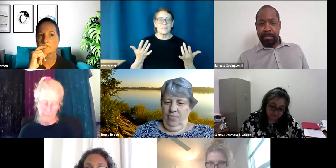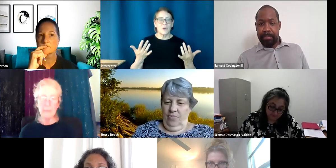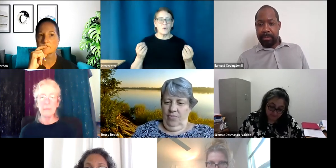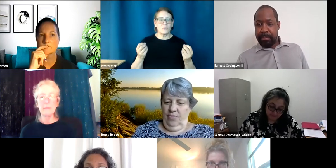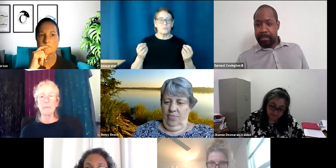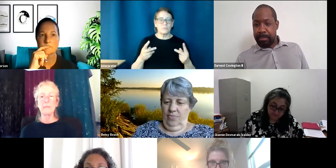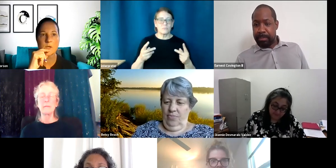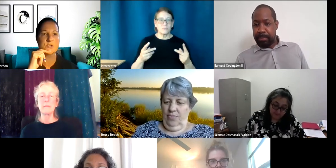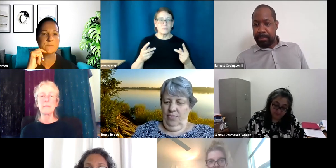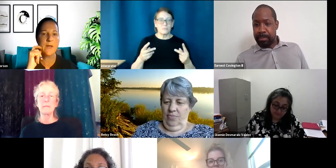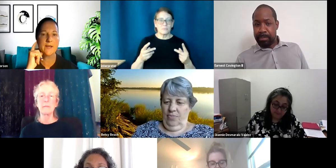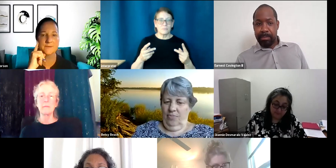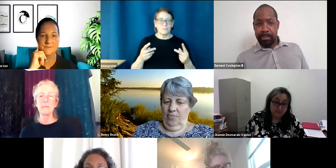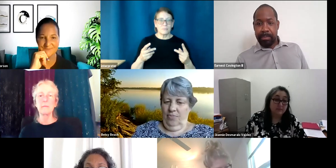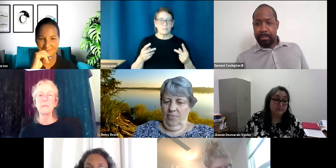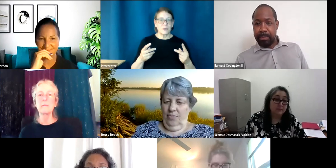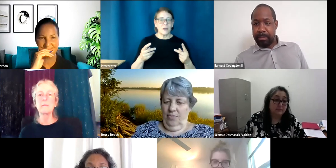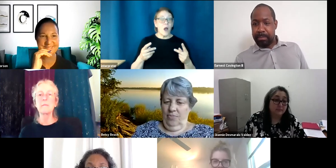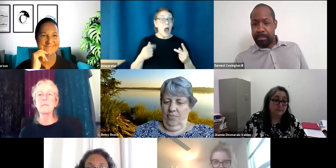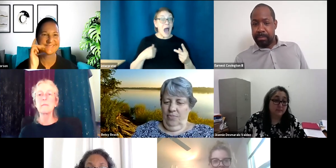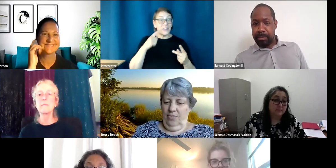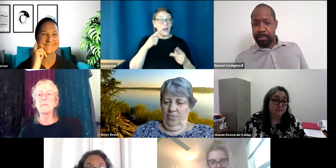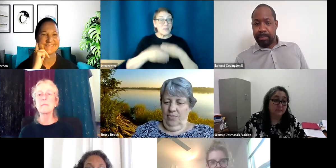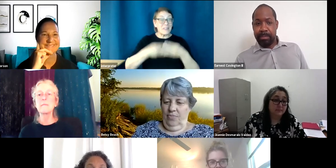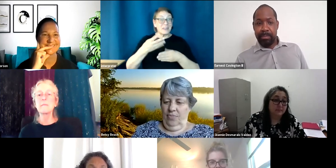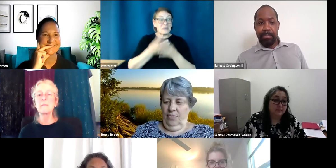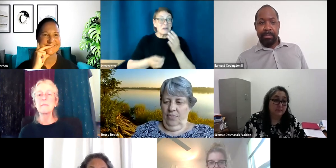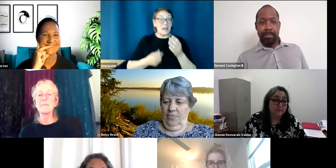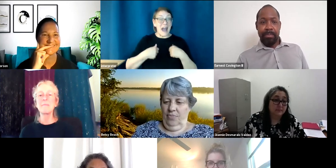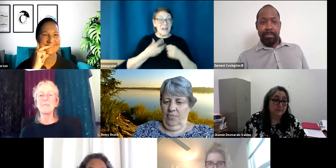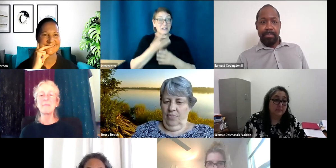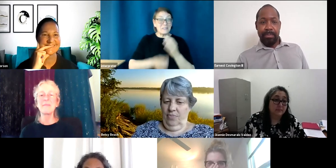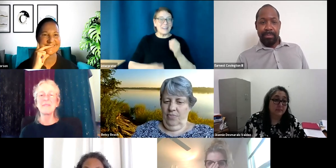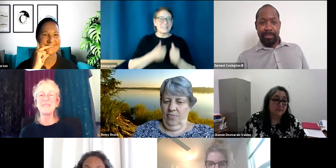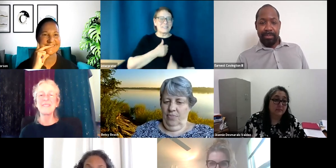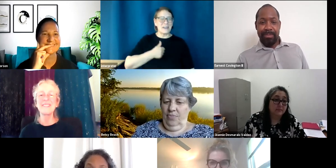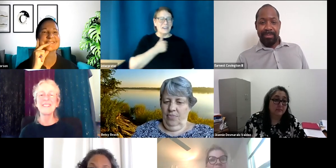Oh, she's, she's back. She's back. Okay. Bethany went away. I went away. Sorry.